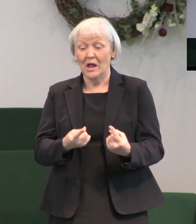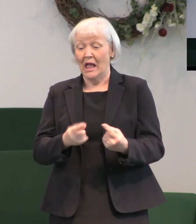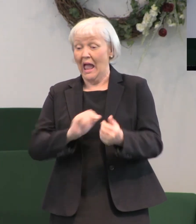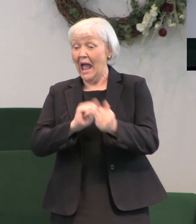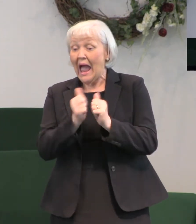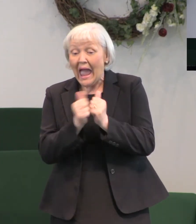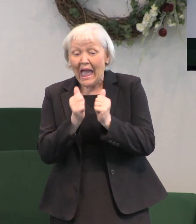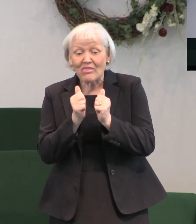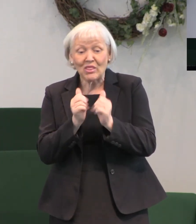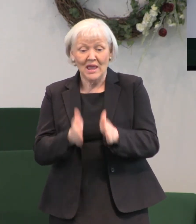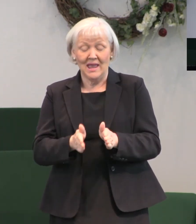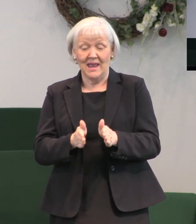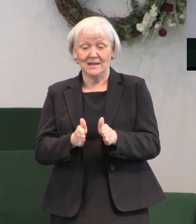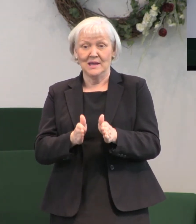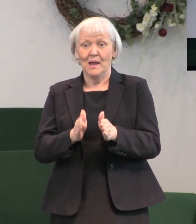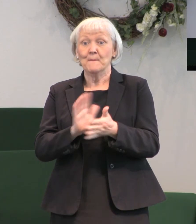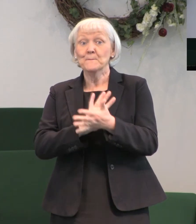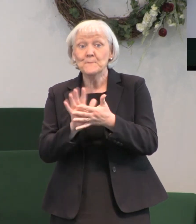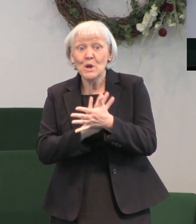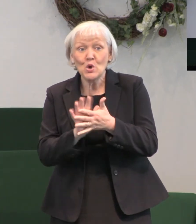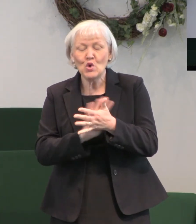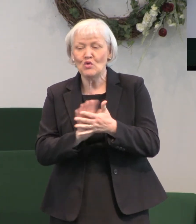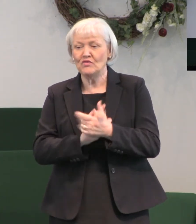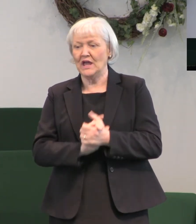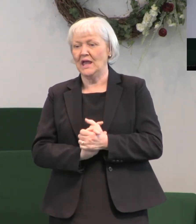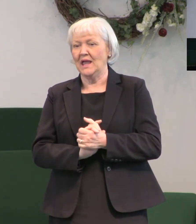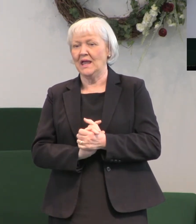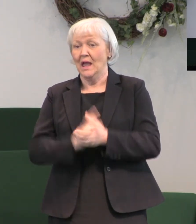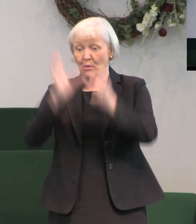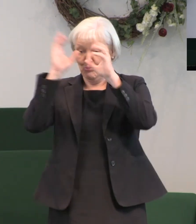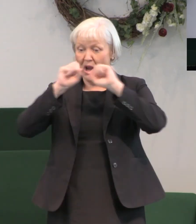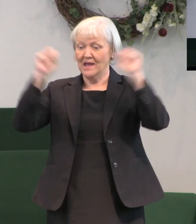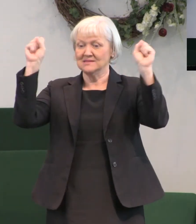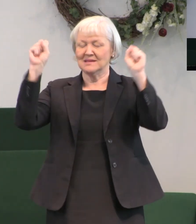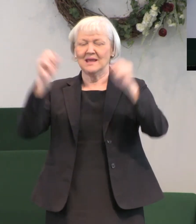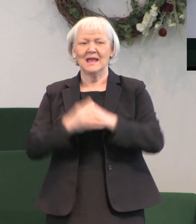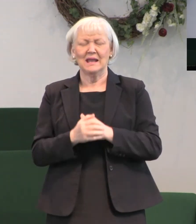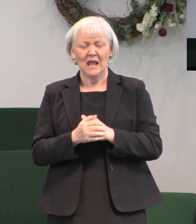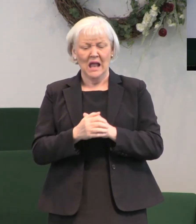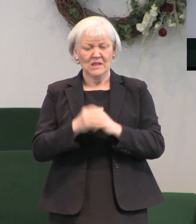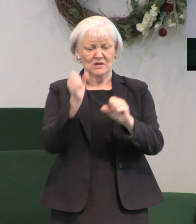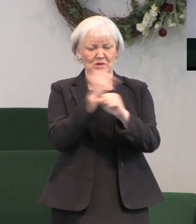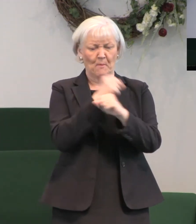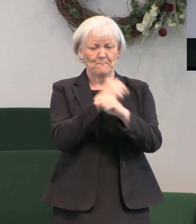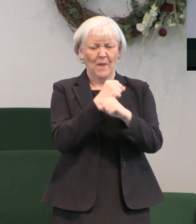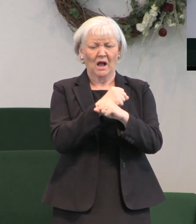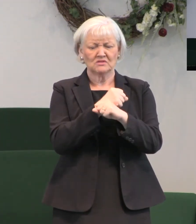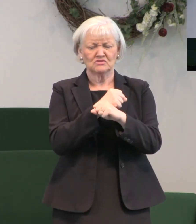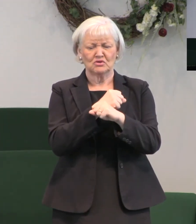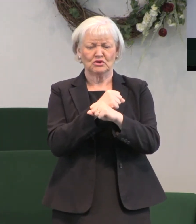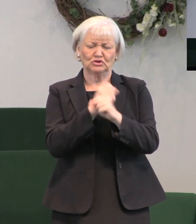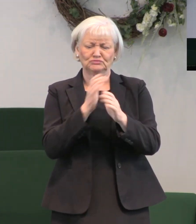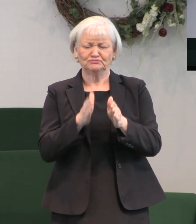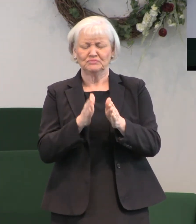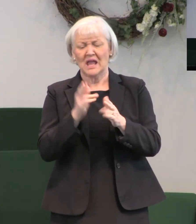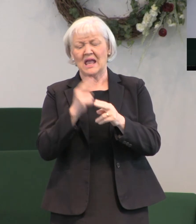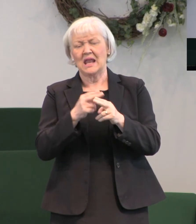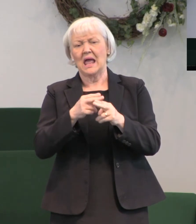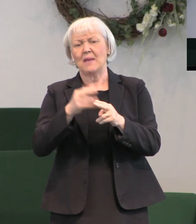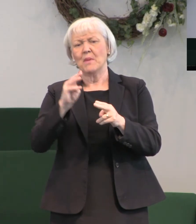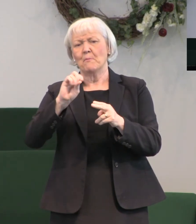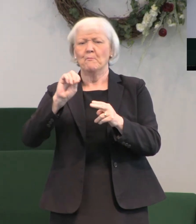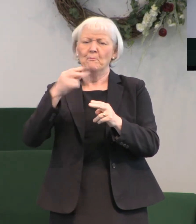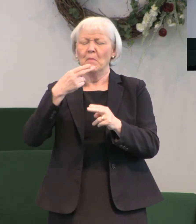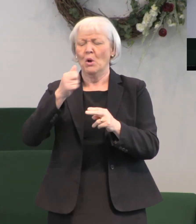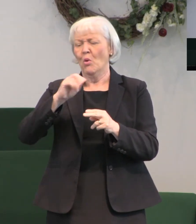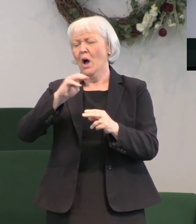the greatest president. Muhammad Ali, the boxer, is famous for proclaiming, I am